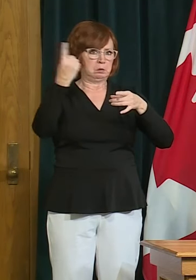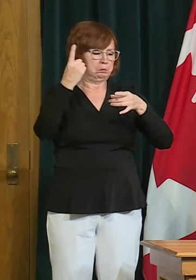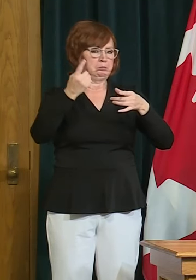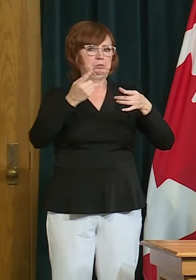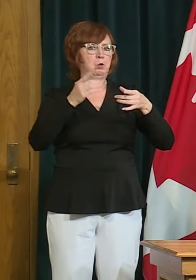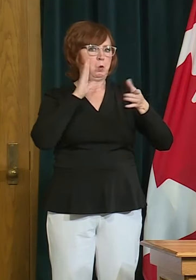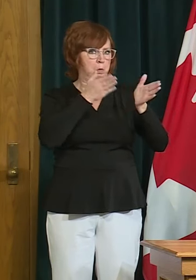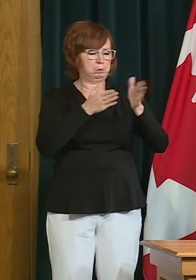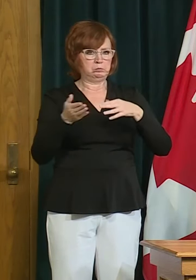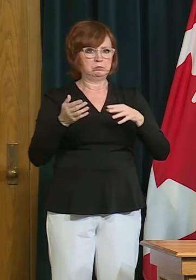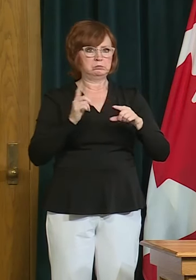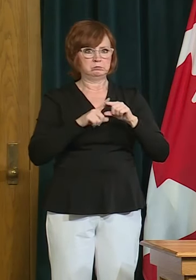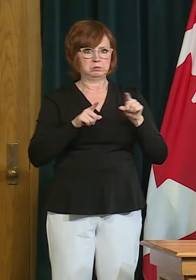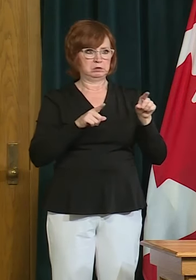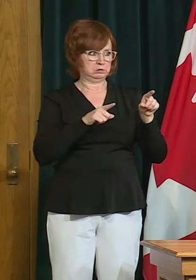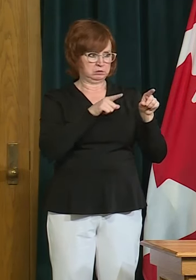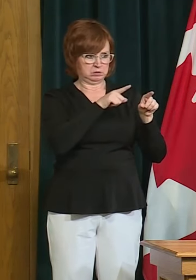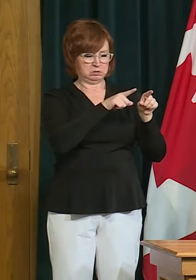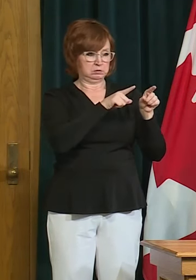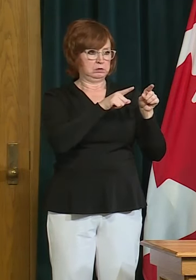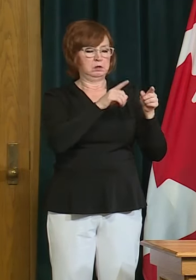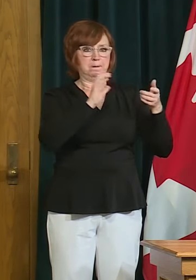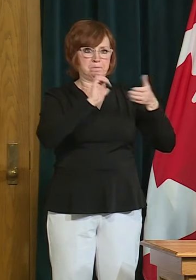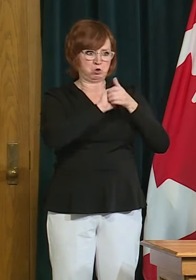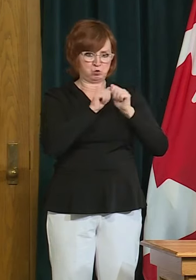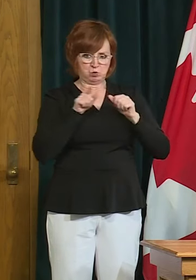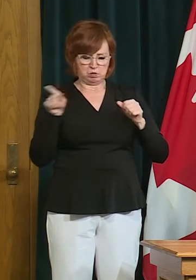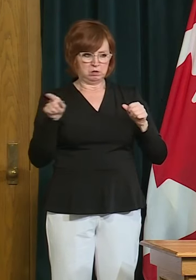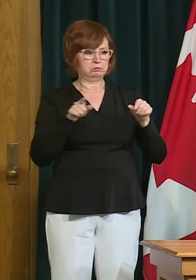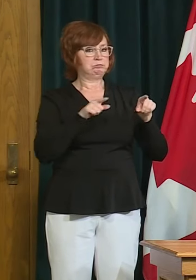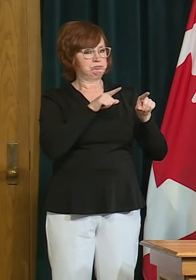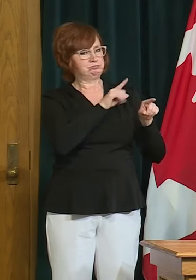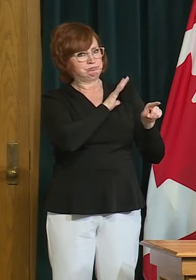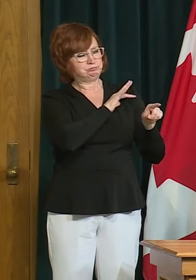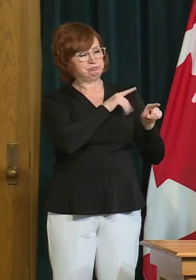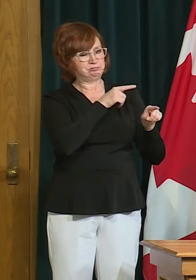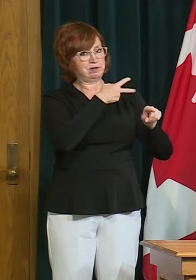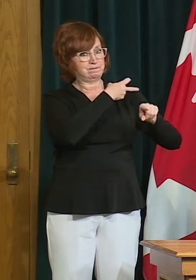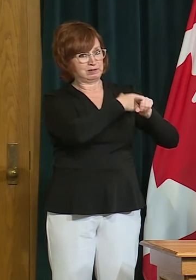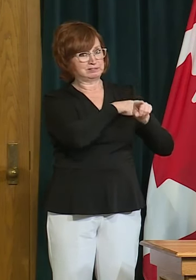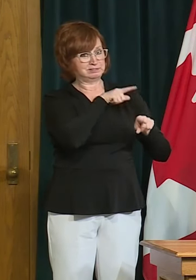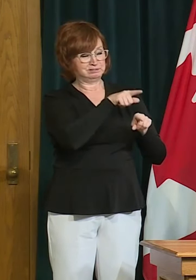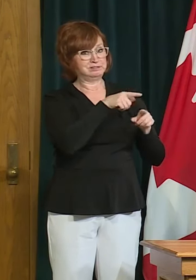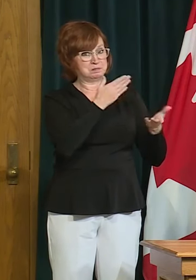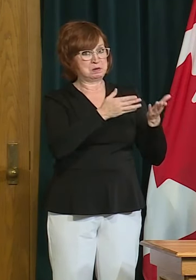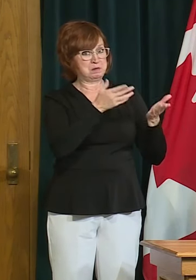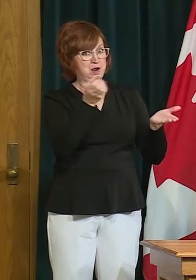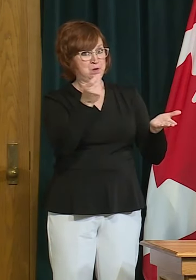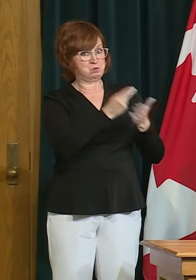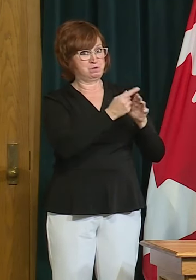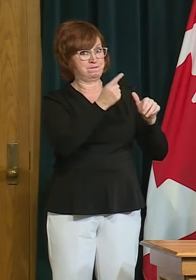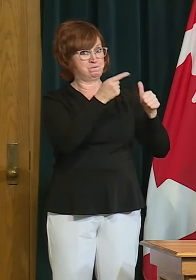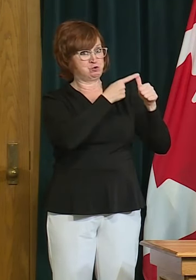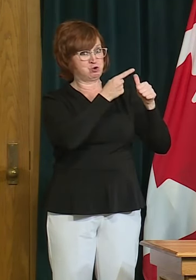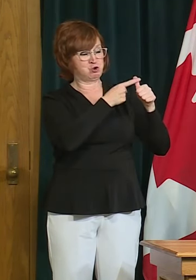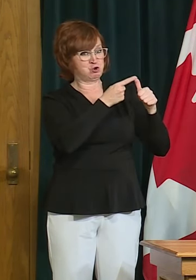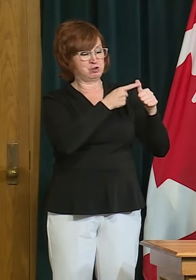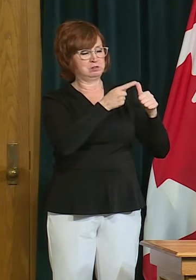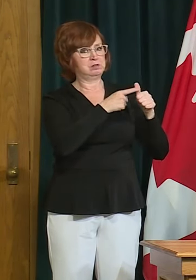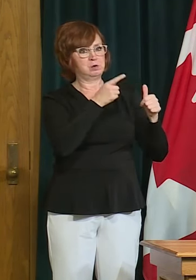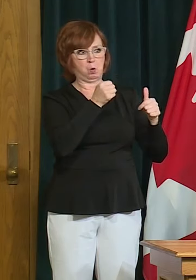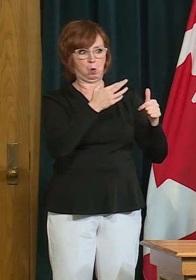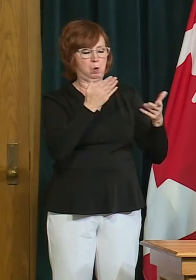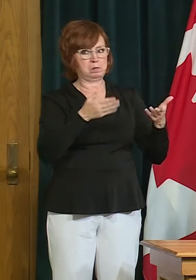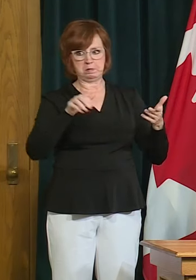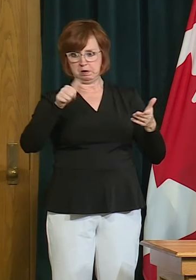intervac uh being very active in in what we believe will successfully be the uh approval of their vaccine but they will have access to others as